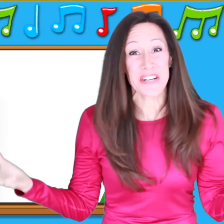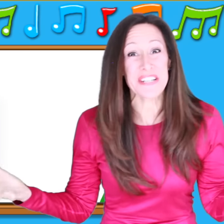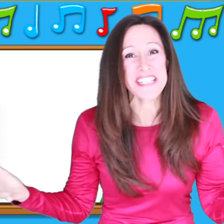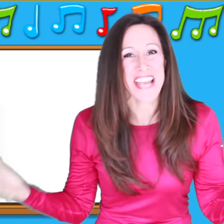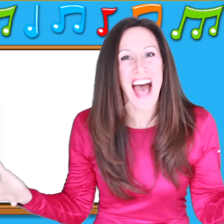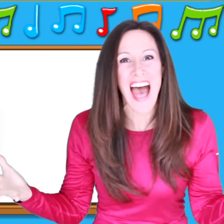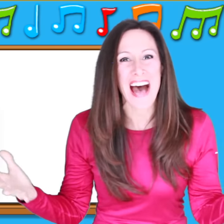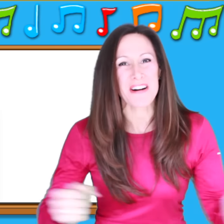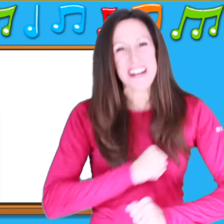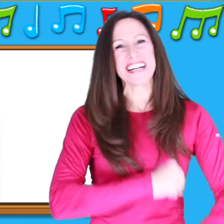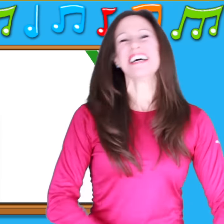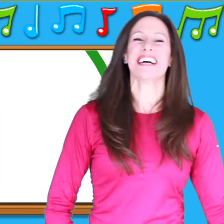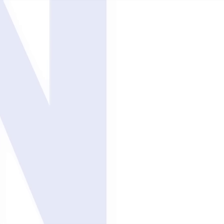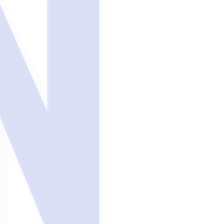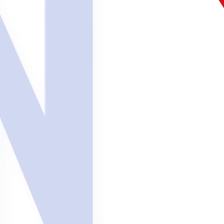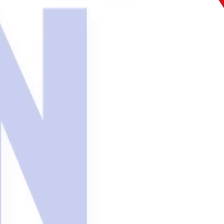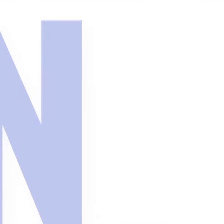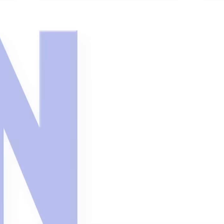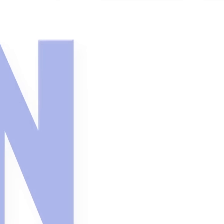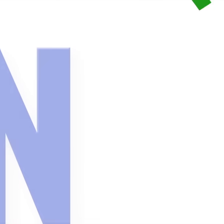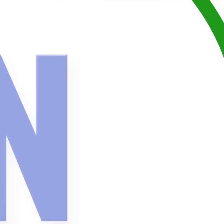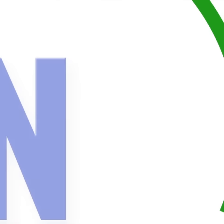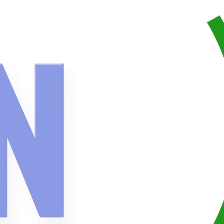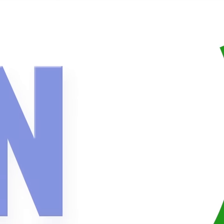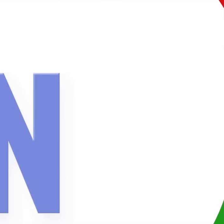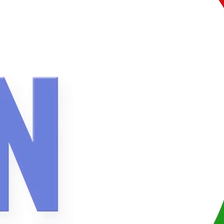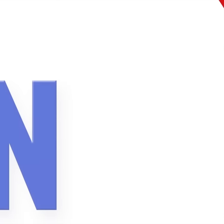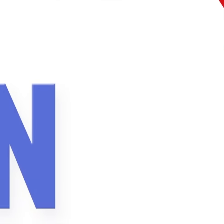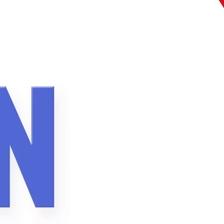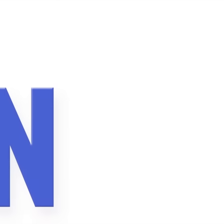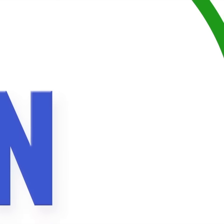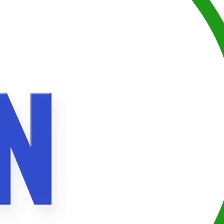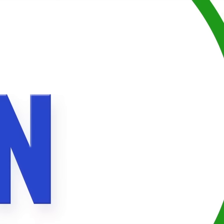Good job! Now you practice and do it on your own.